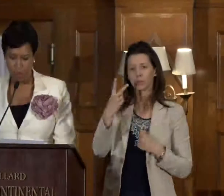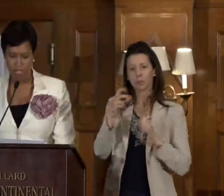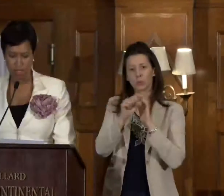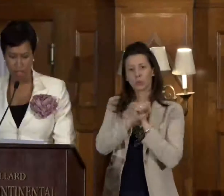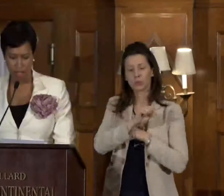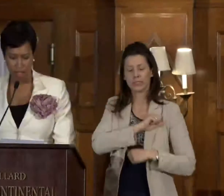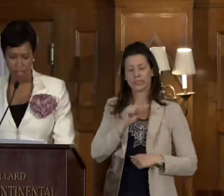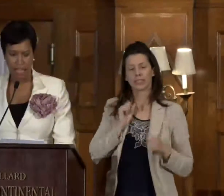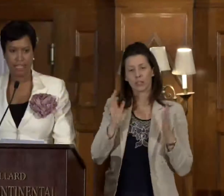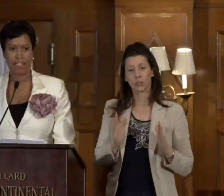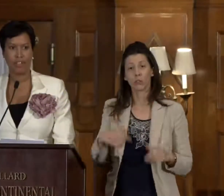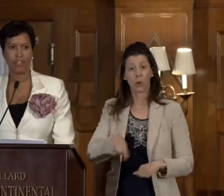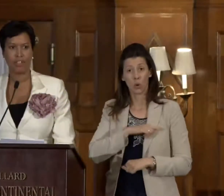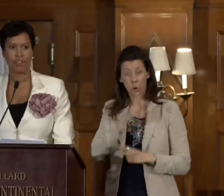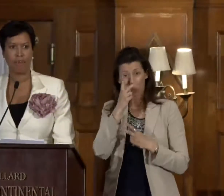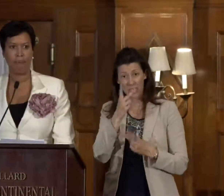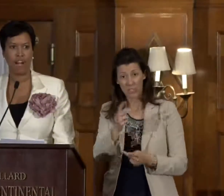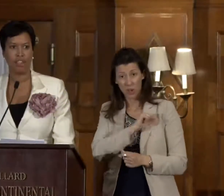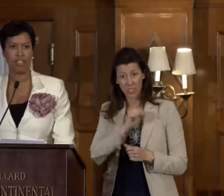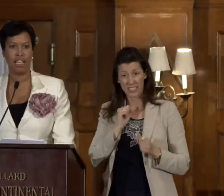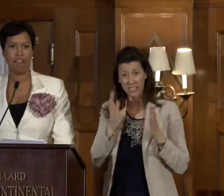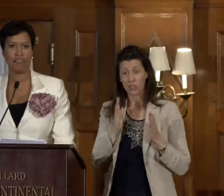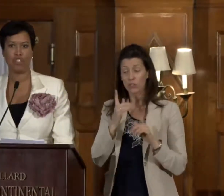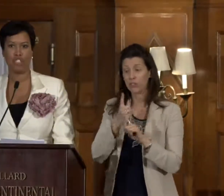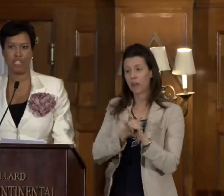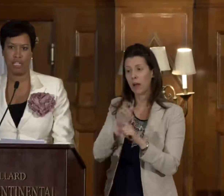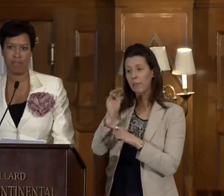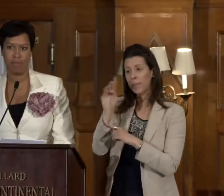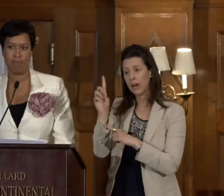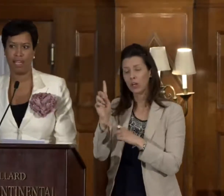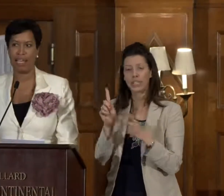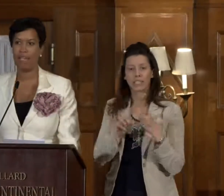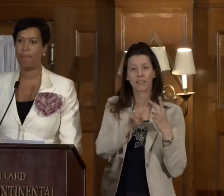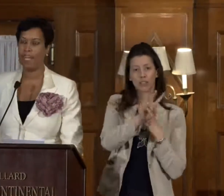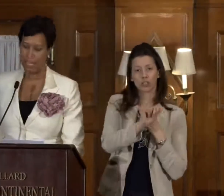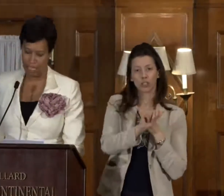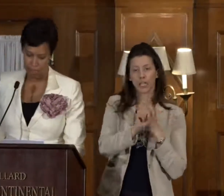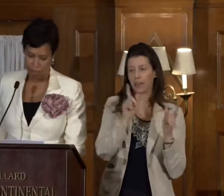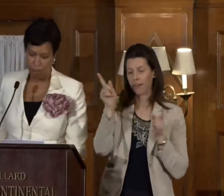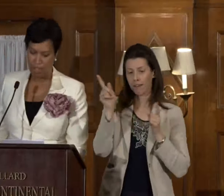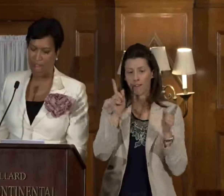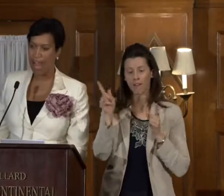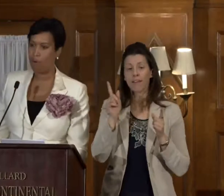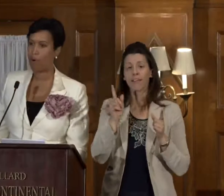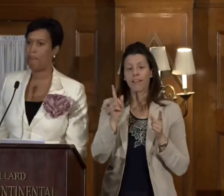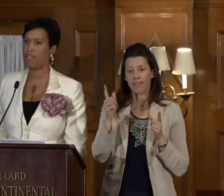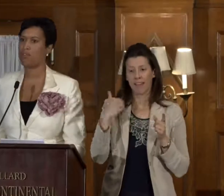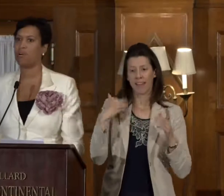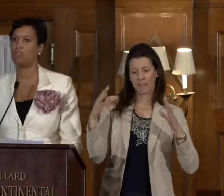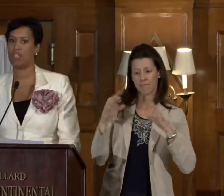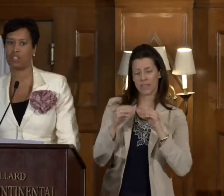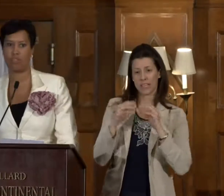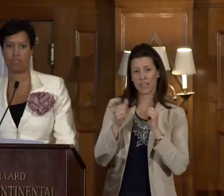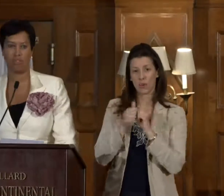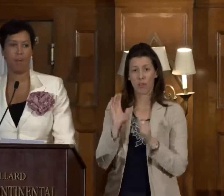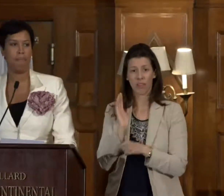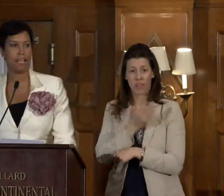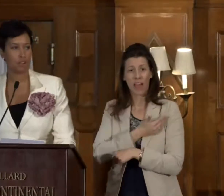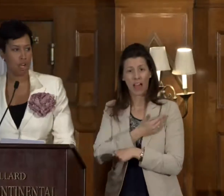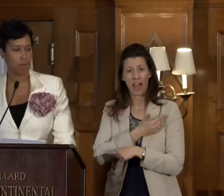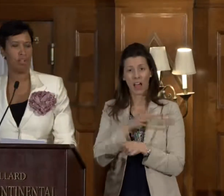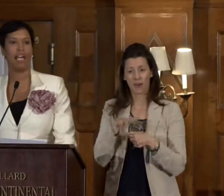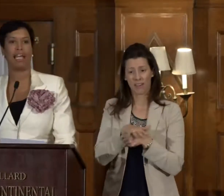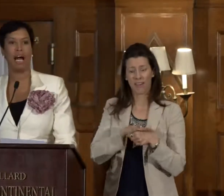We saw senators from Maryland and Virginia in a meeting with our Metro officials.